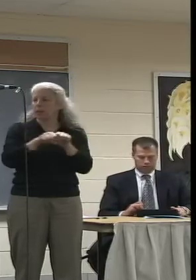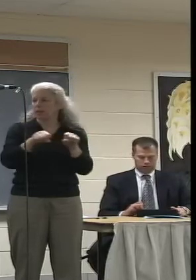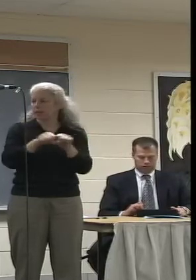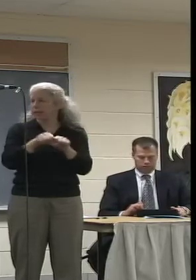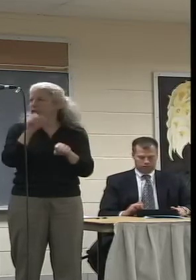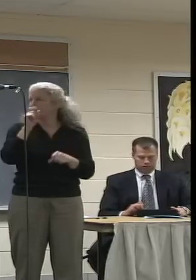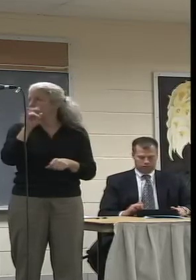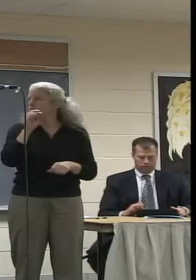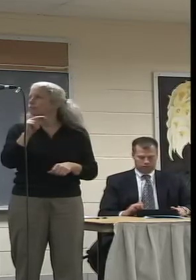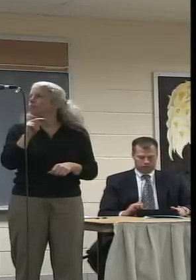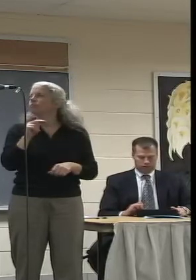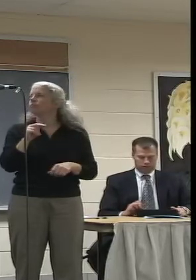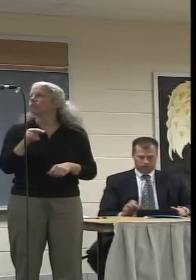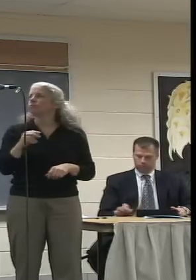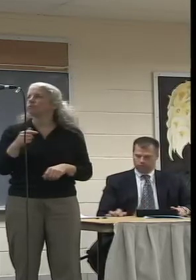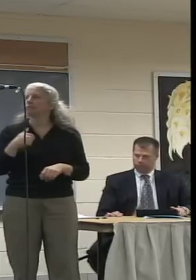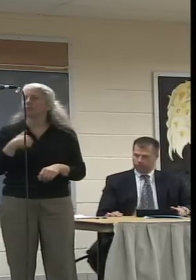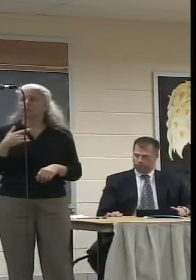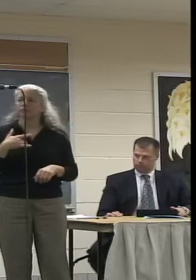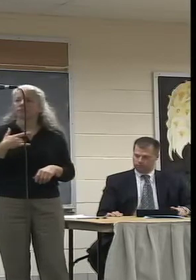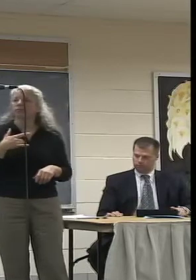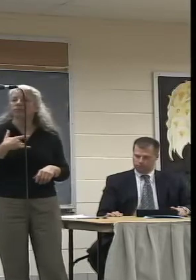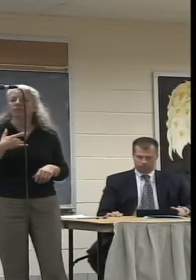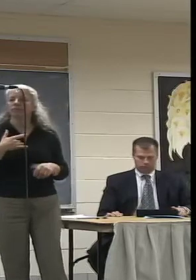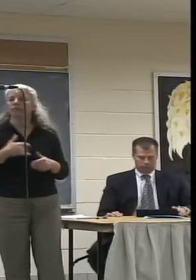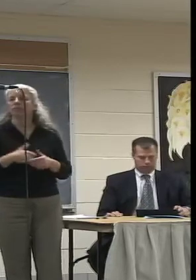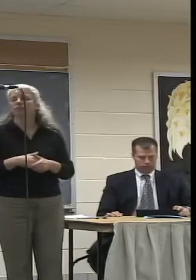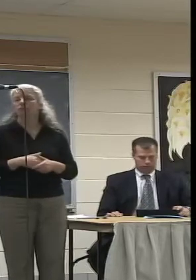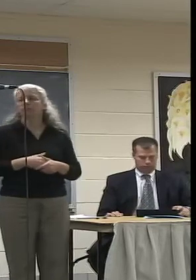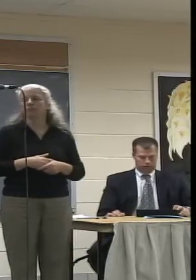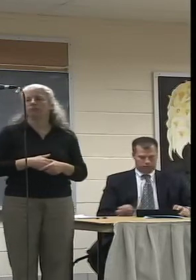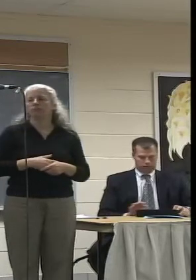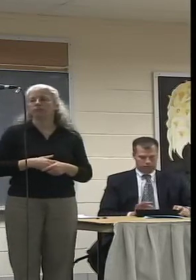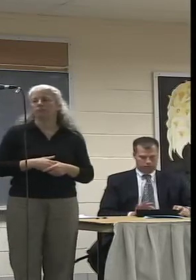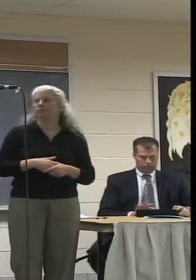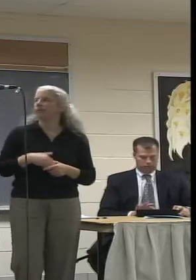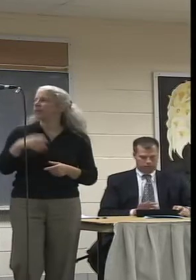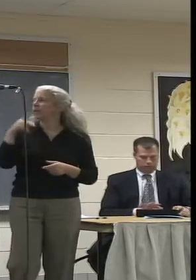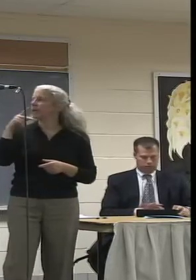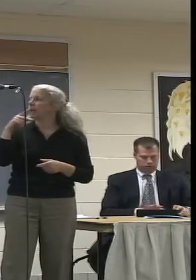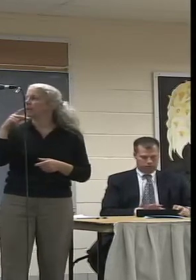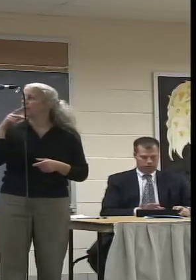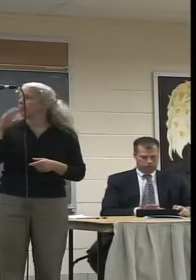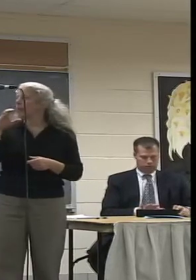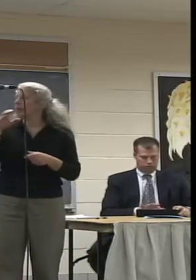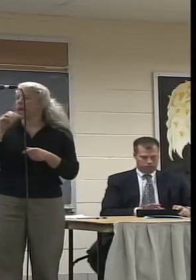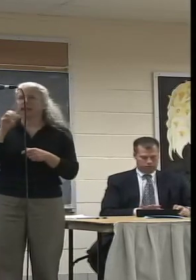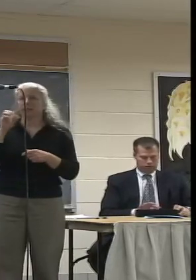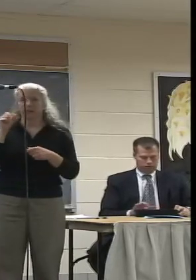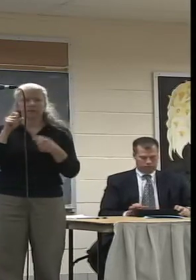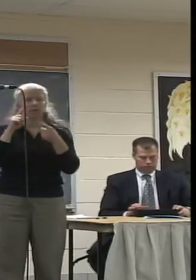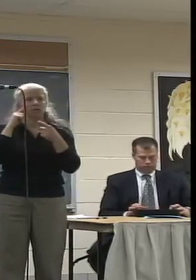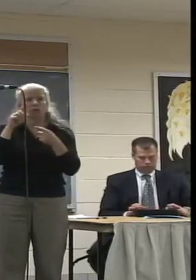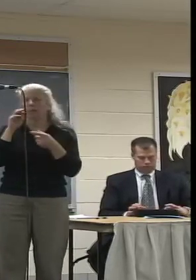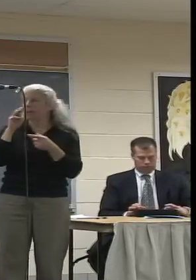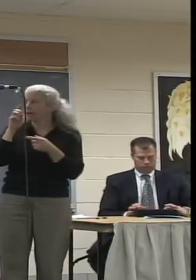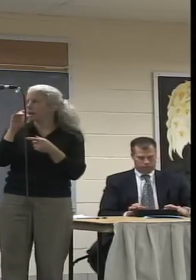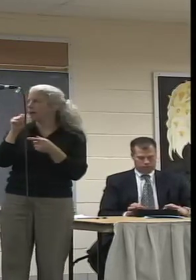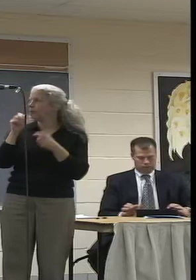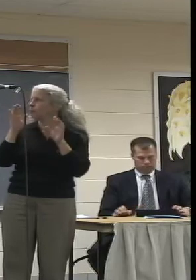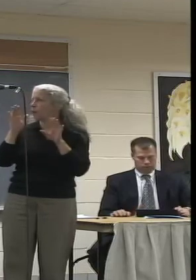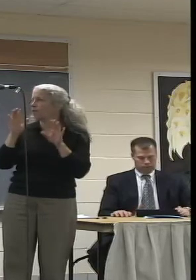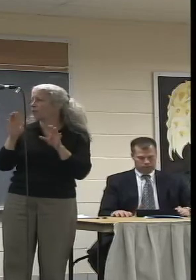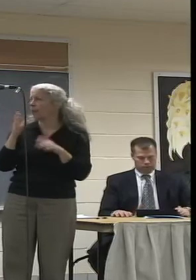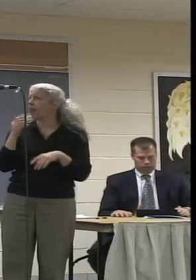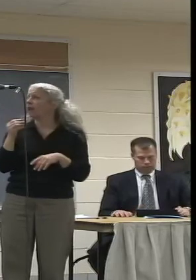say that I feel like public access to the media is a wonderful thing and it's also